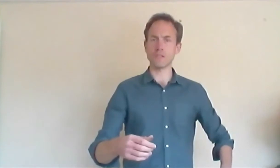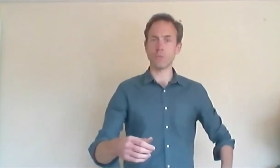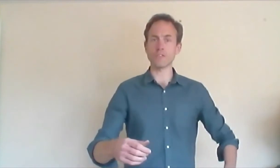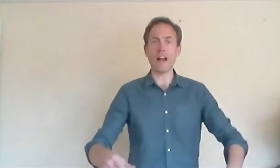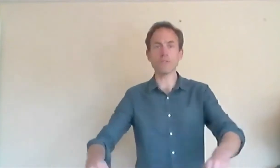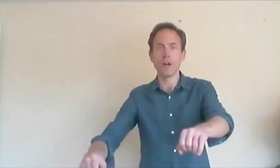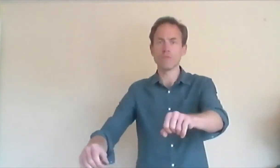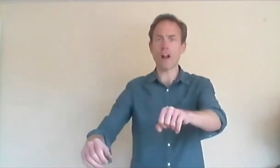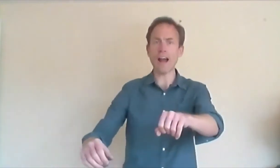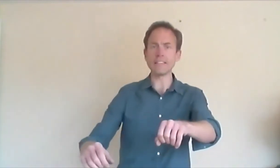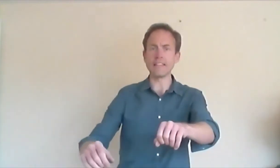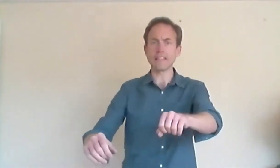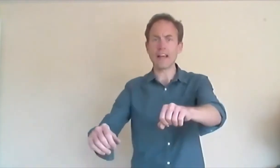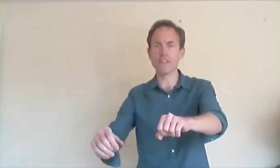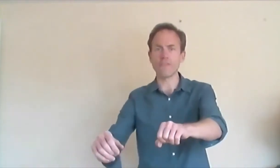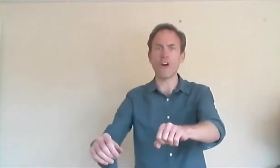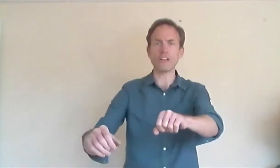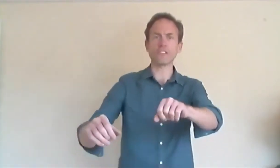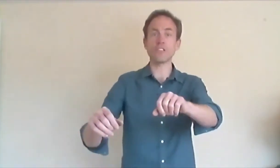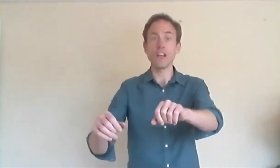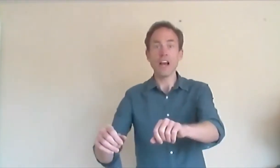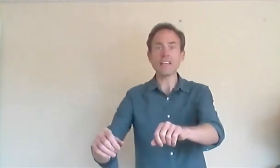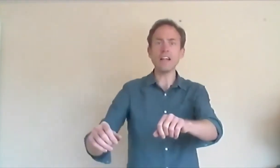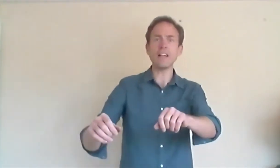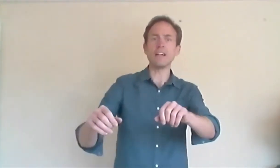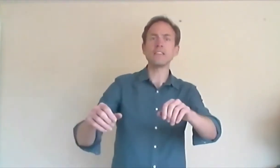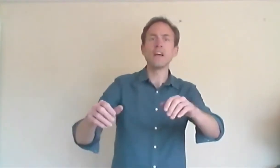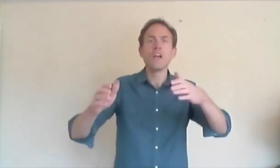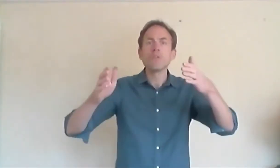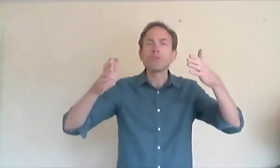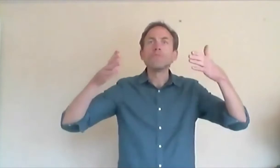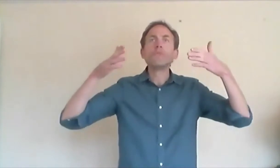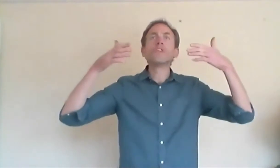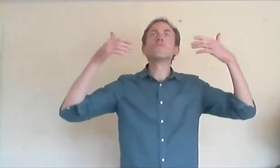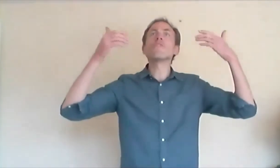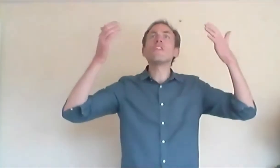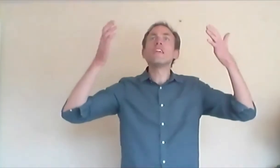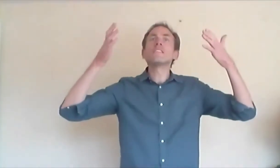was out riding in the forest, and he heard the most beautiful sound.